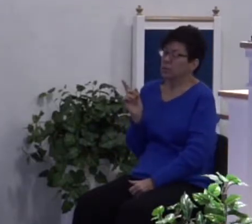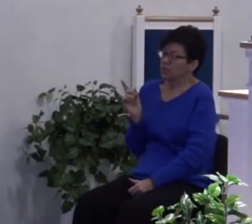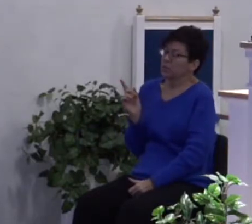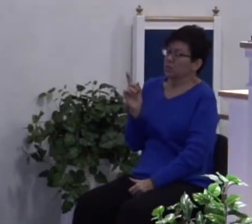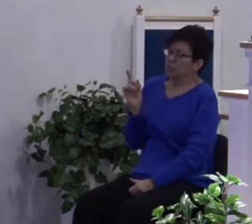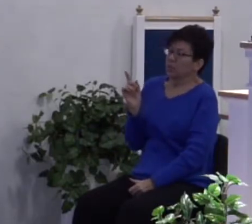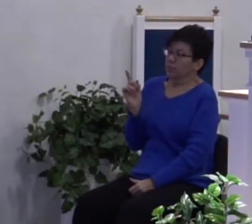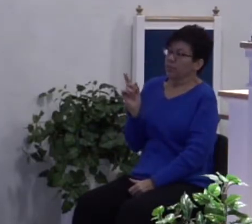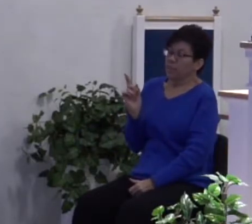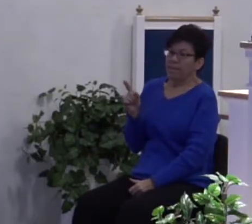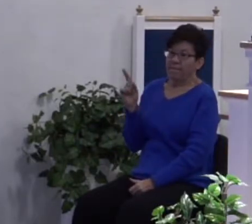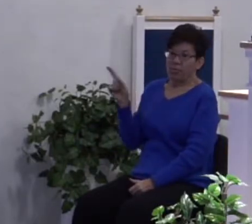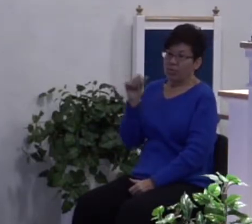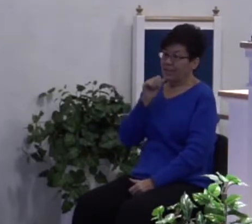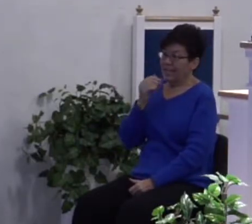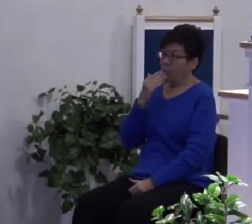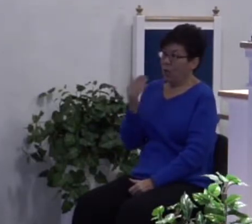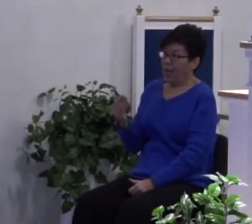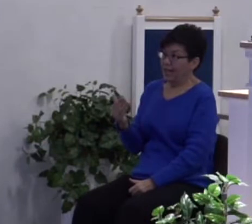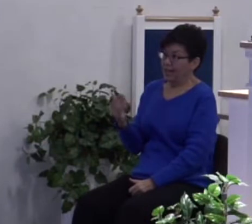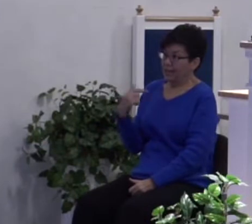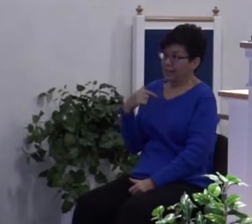When she's not well, she makes me not well.